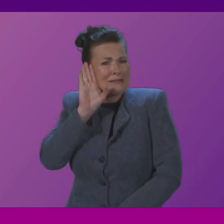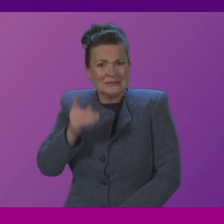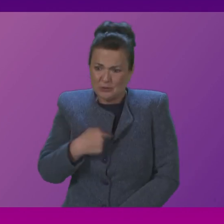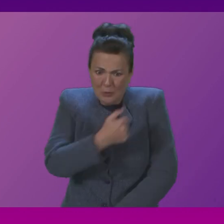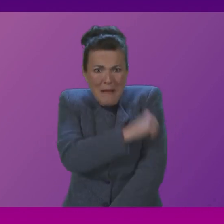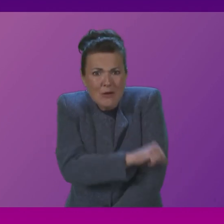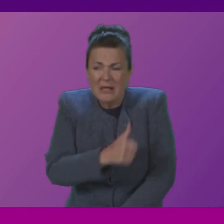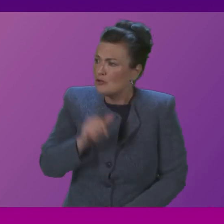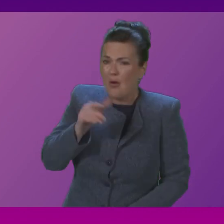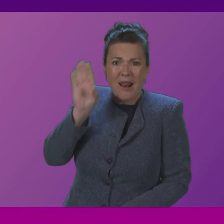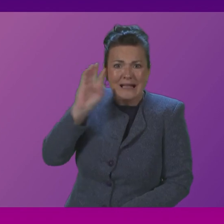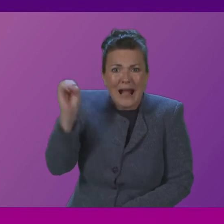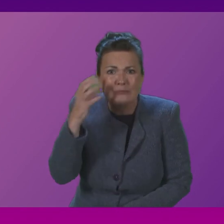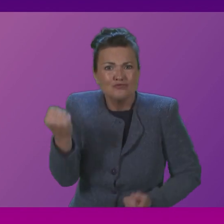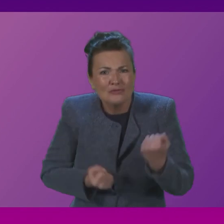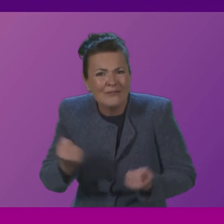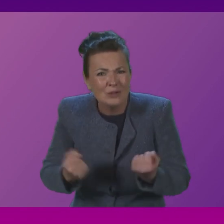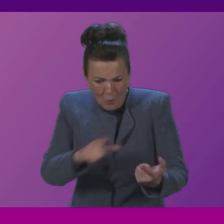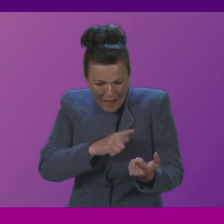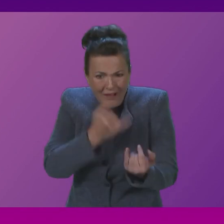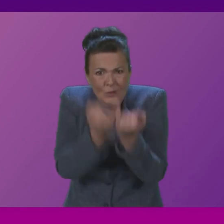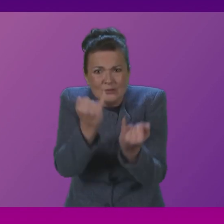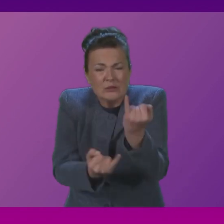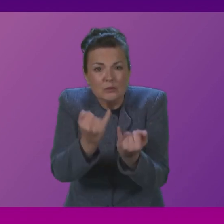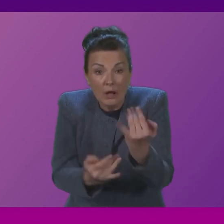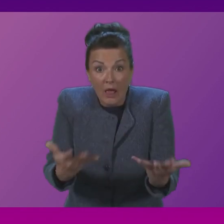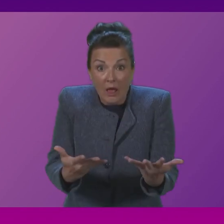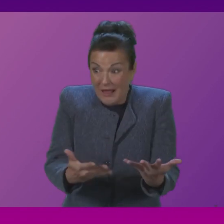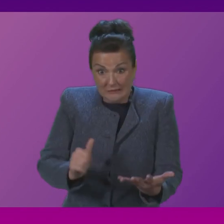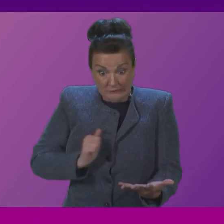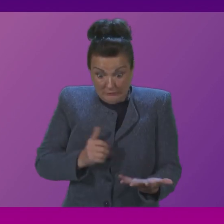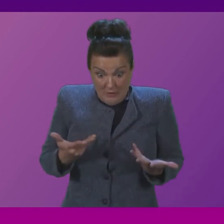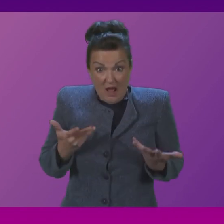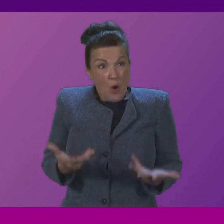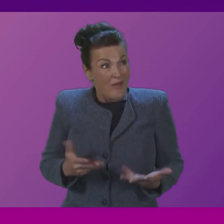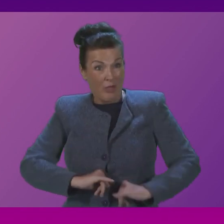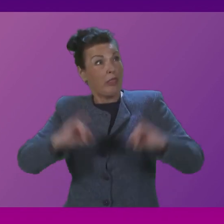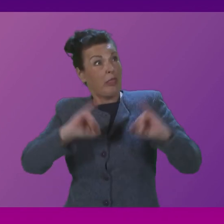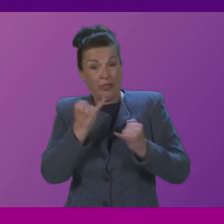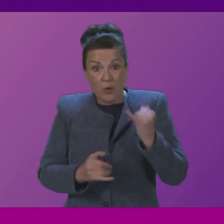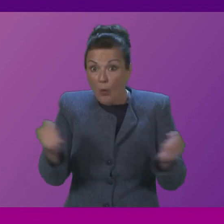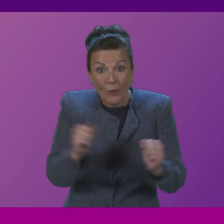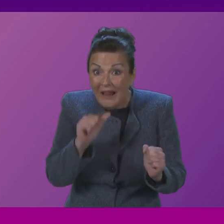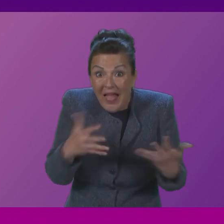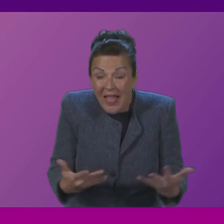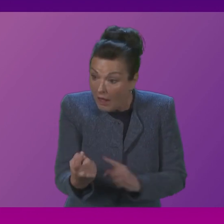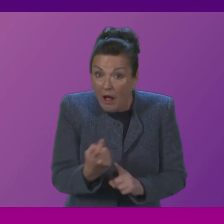drivers? Why are things getting worse, and even before we've reached the peak winter challenges? First Minister.